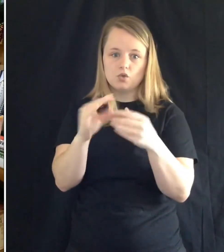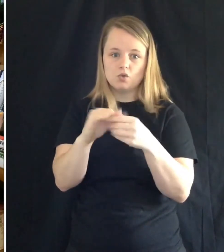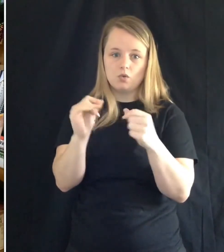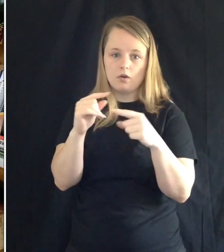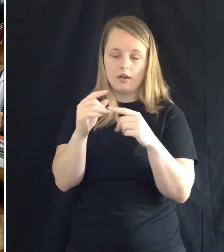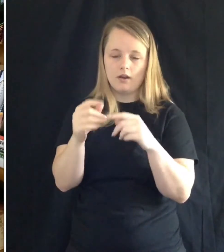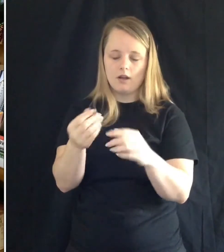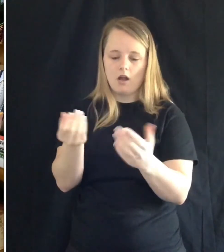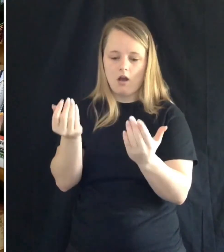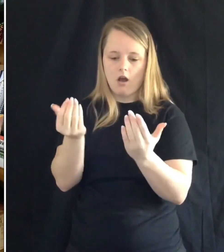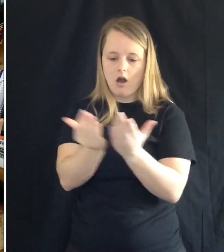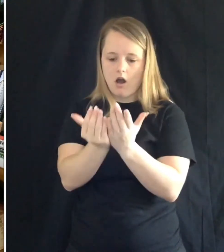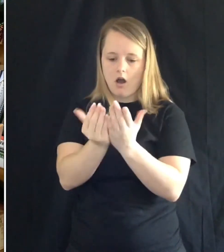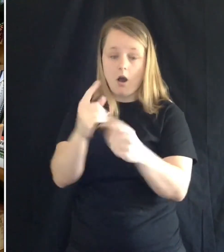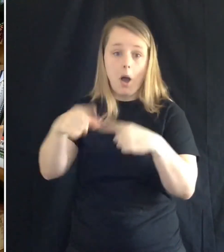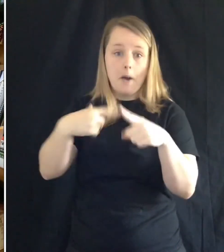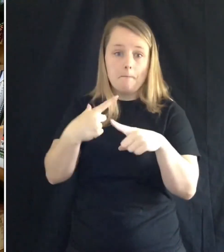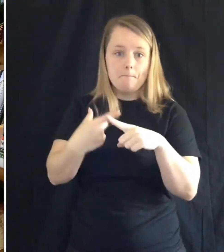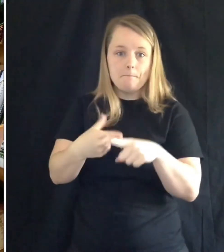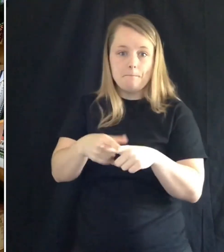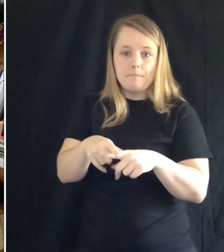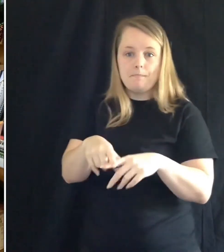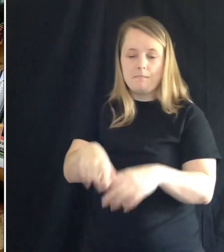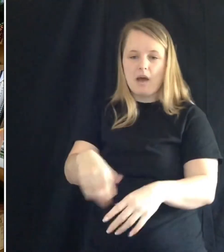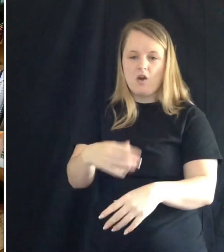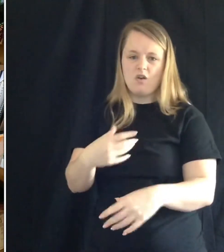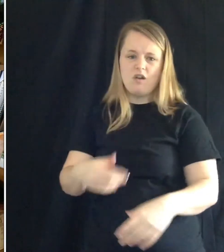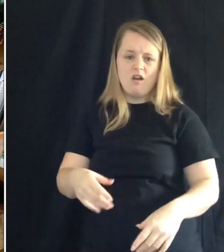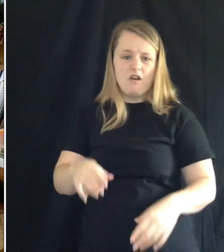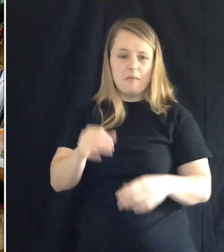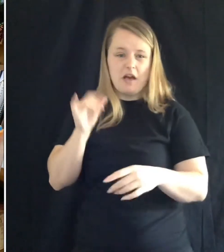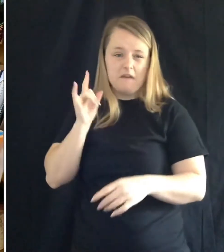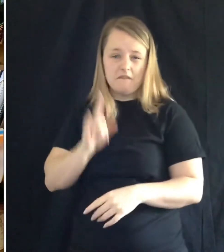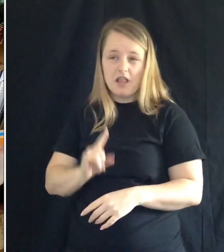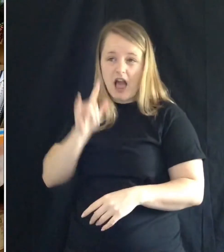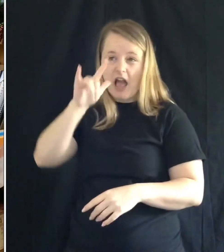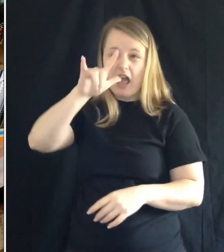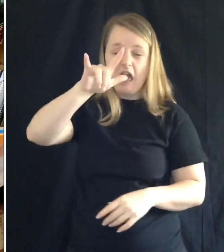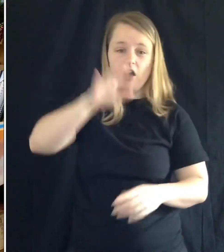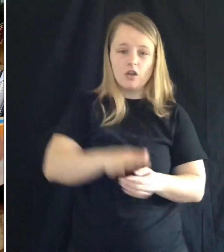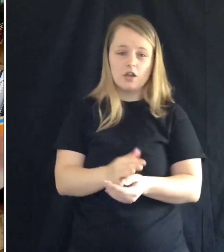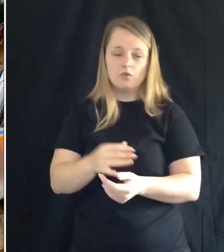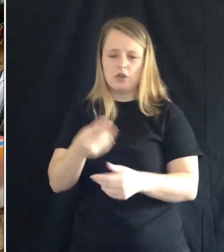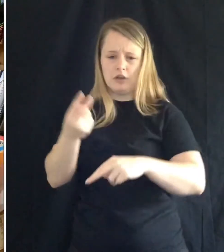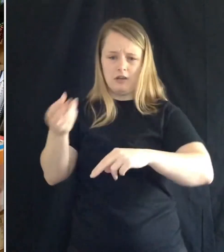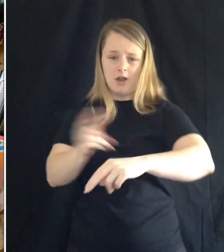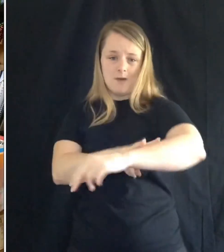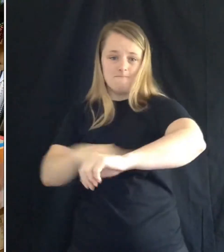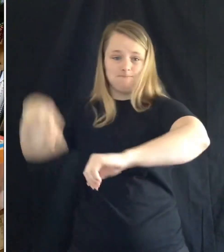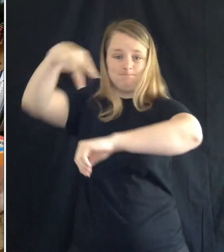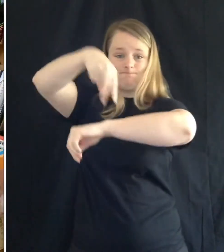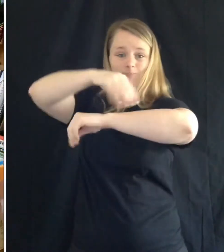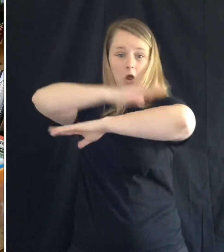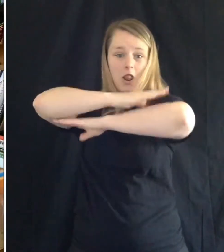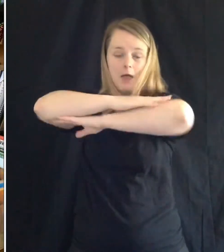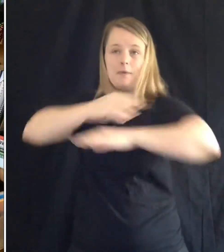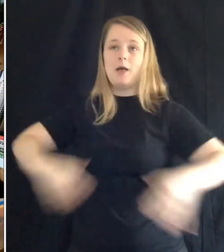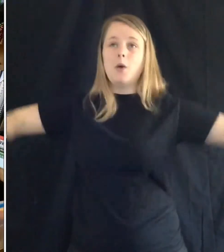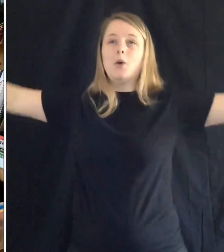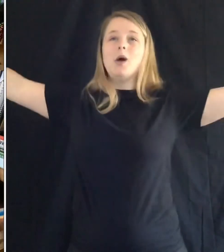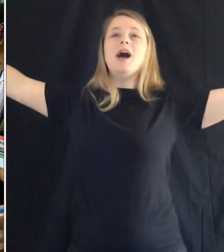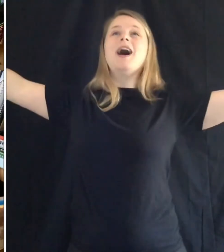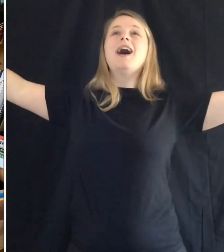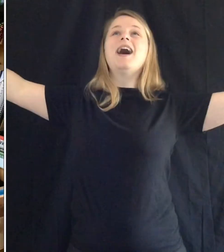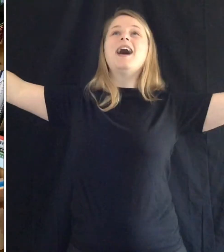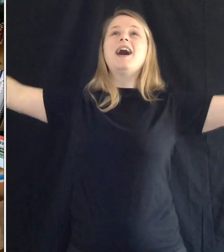high and fast after the bad guys, and he stood on the table and spread his arms like wings. Please sit down,